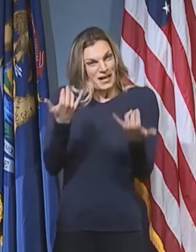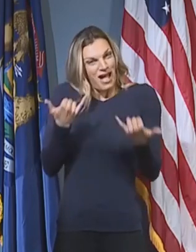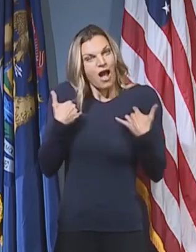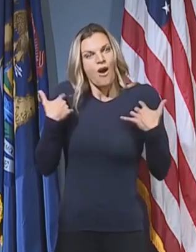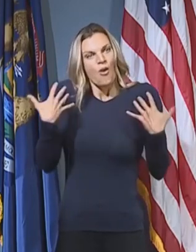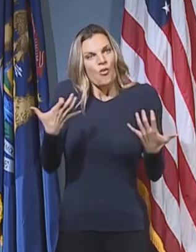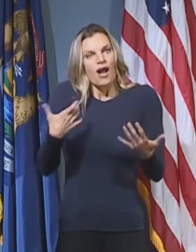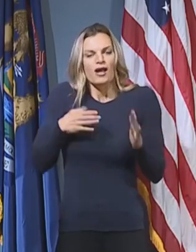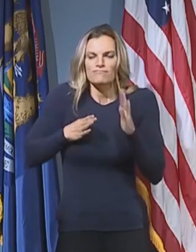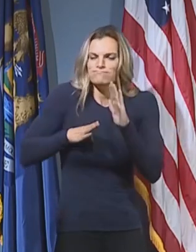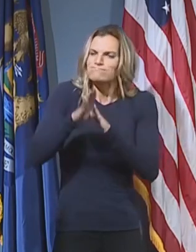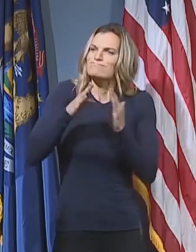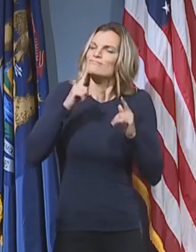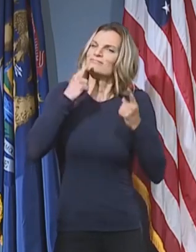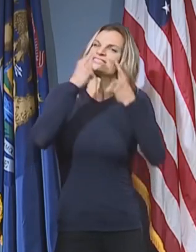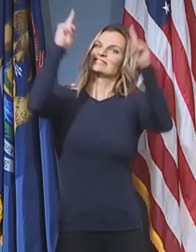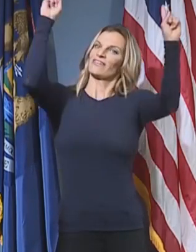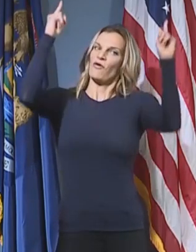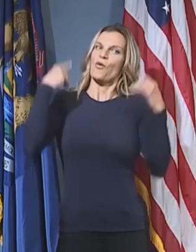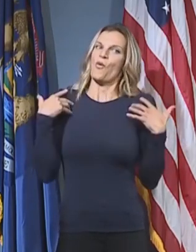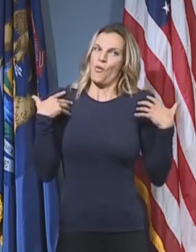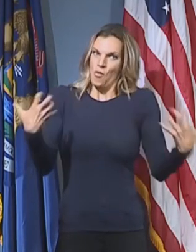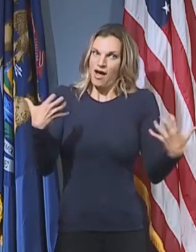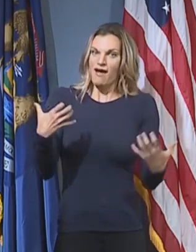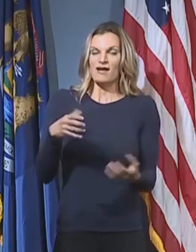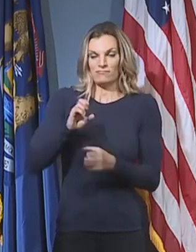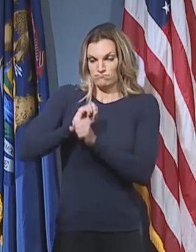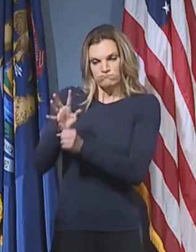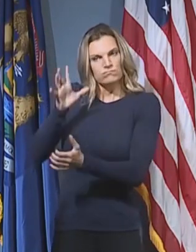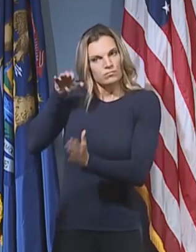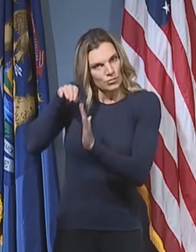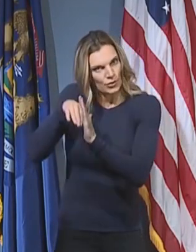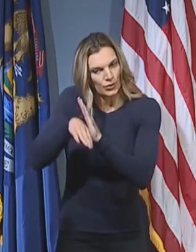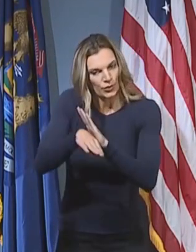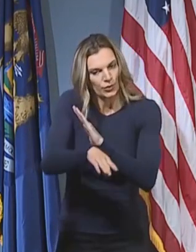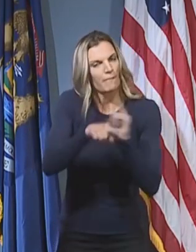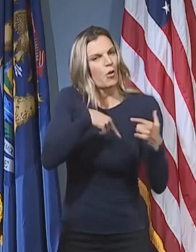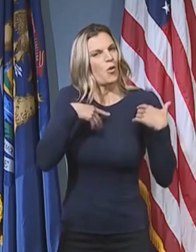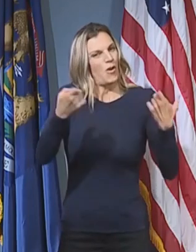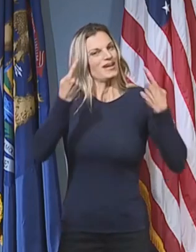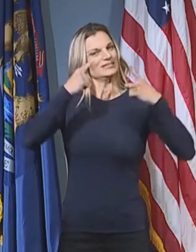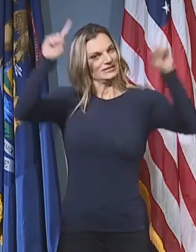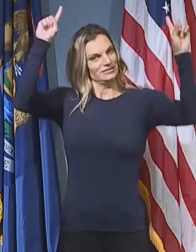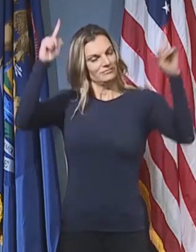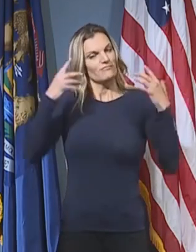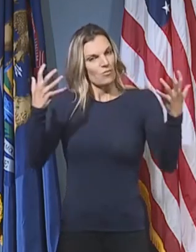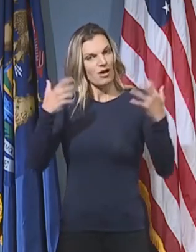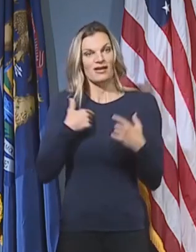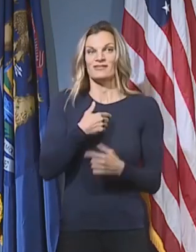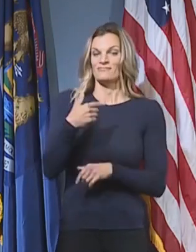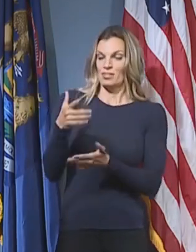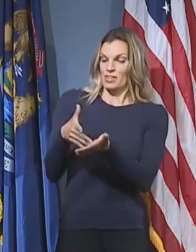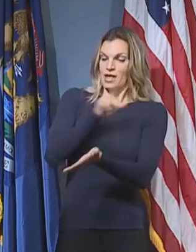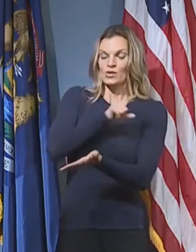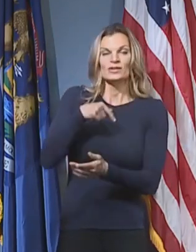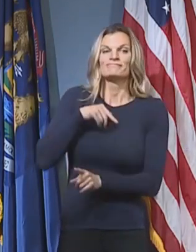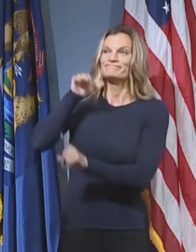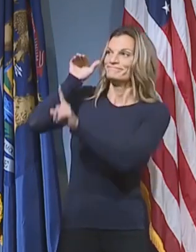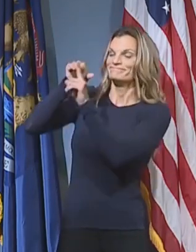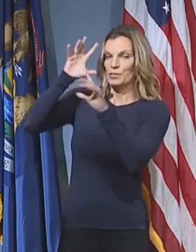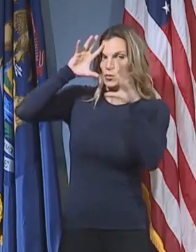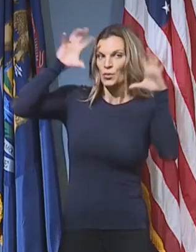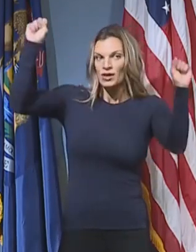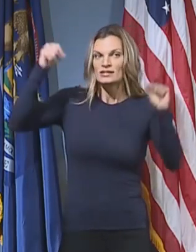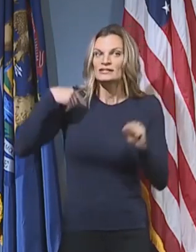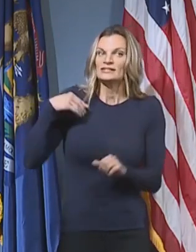We need more help and leadership at the federal level. Last week I called on the president to issue a federal mask